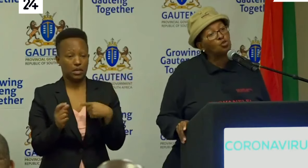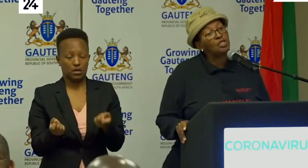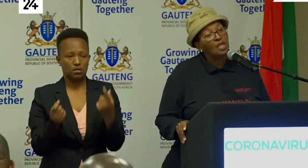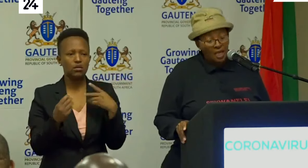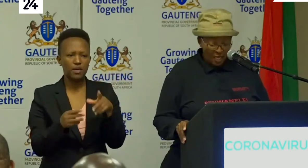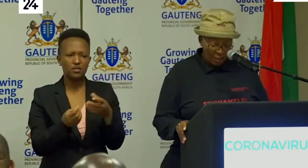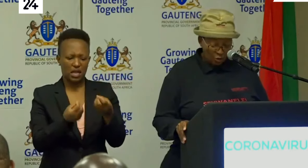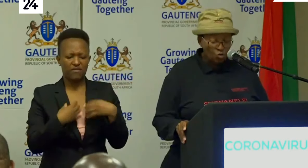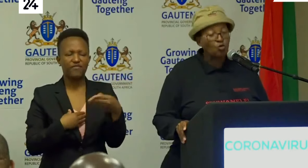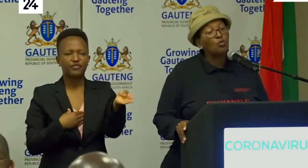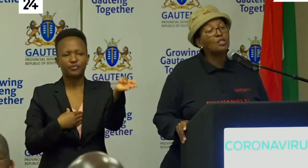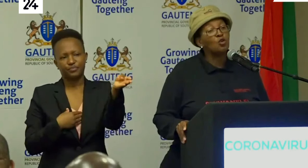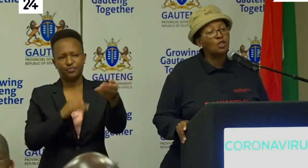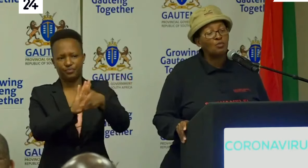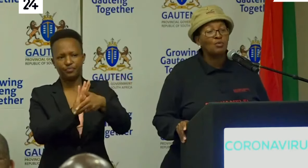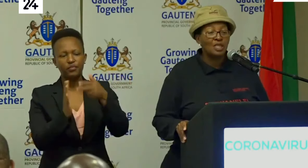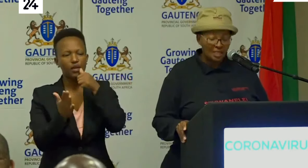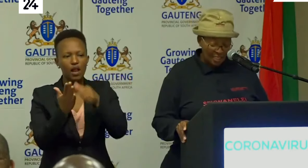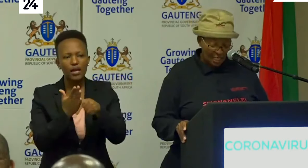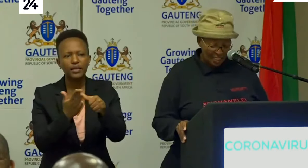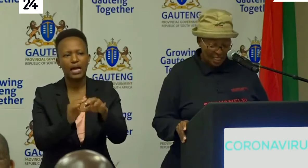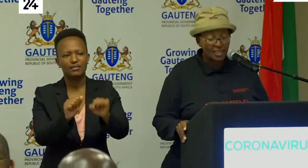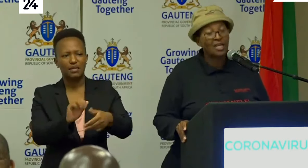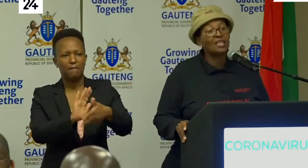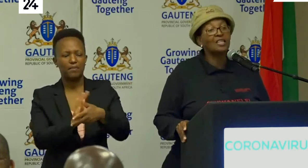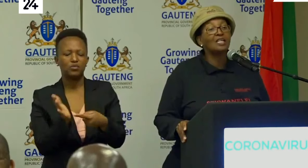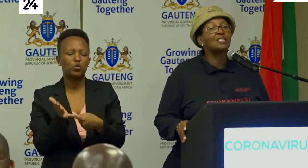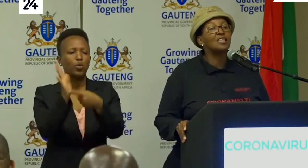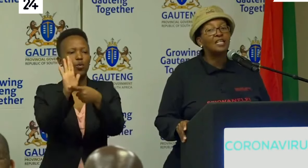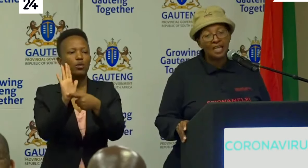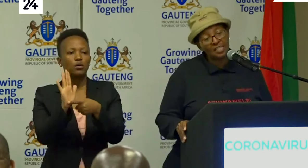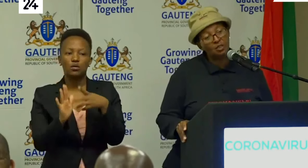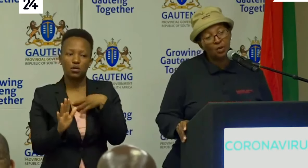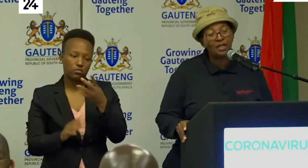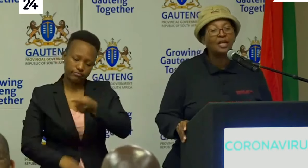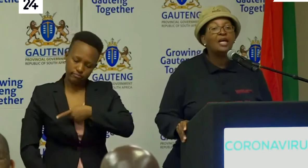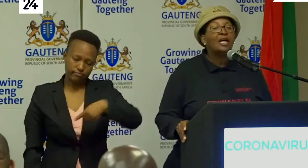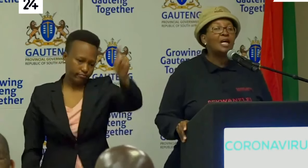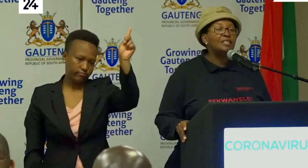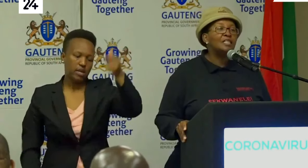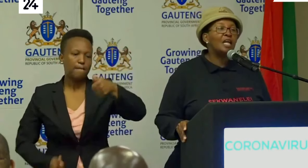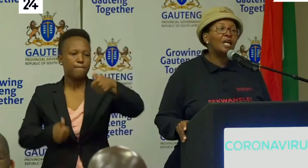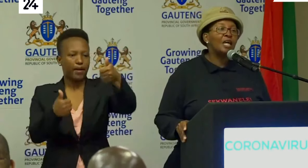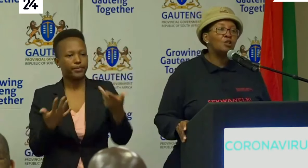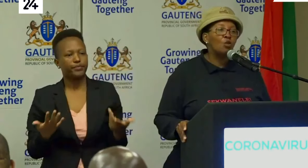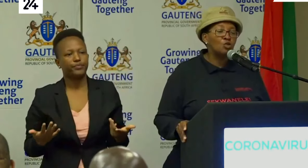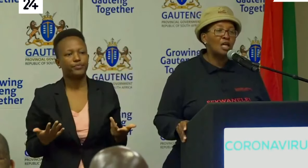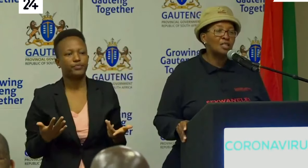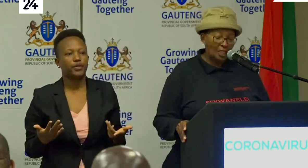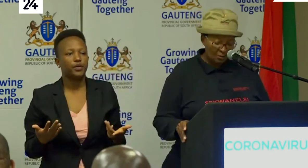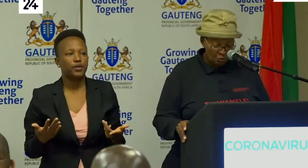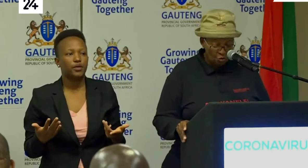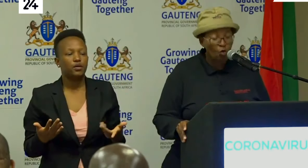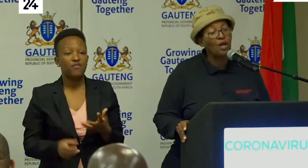to produce those documents or the permit that indicates that. Other than that they then get sent back and those